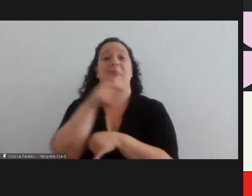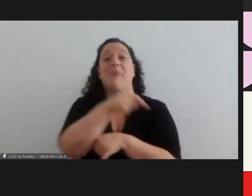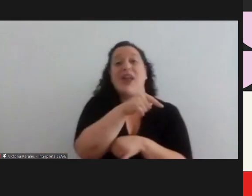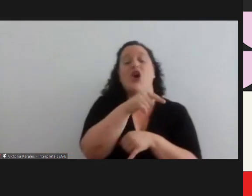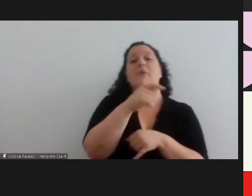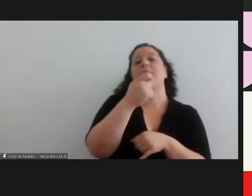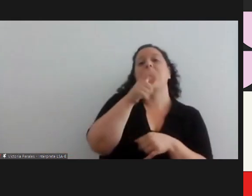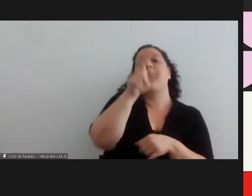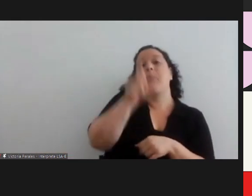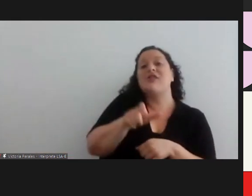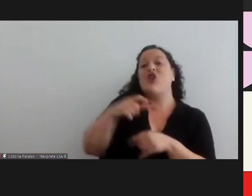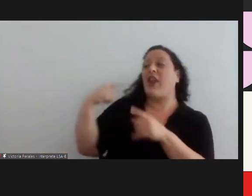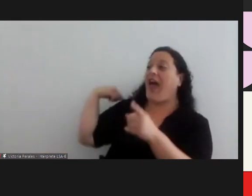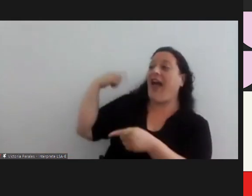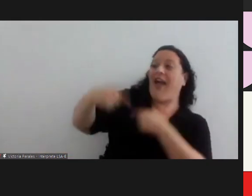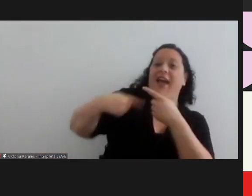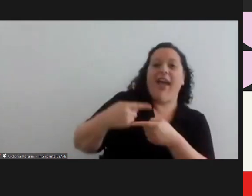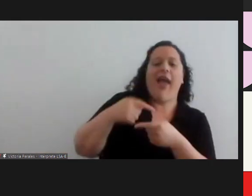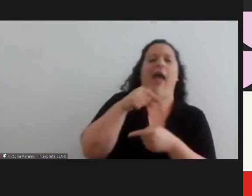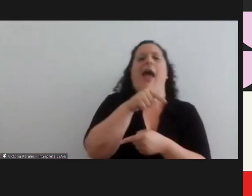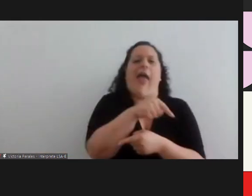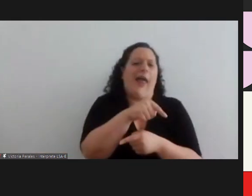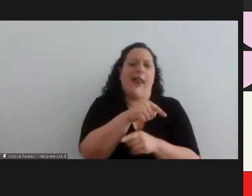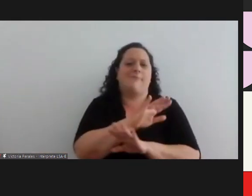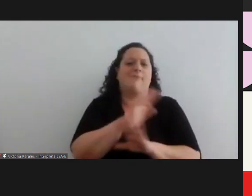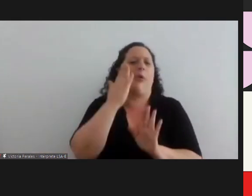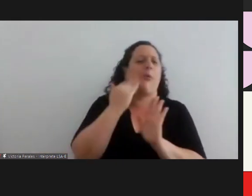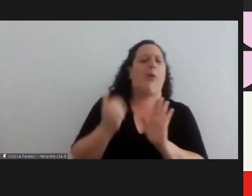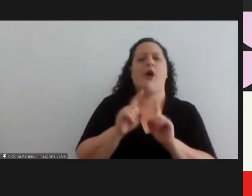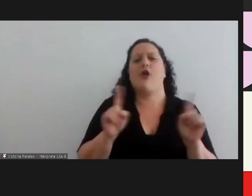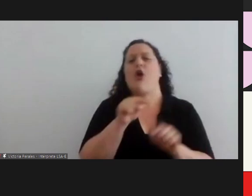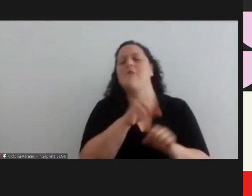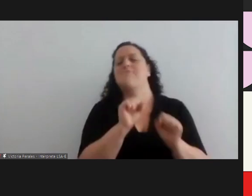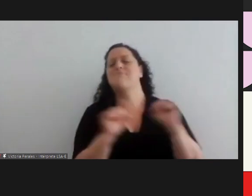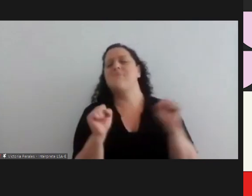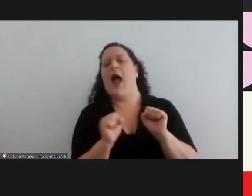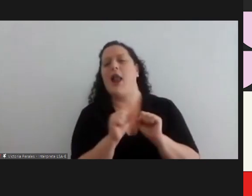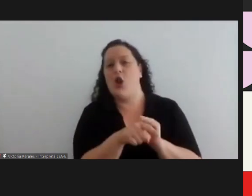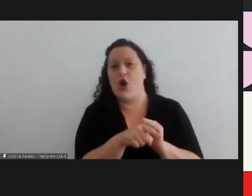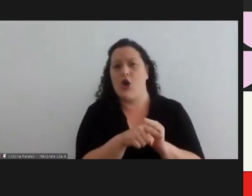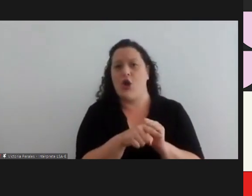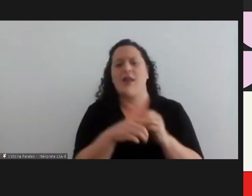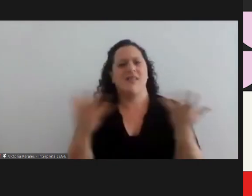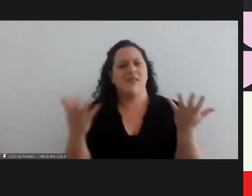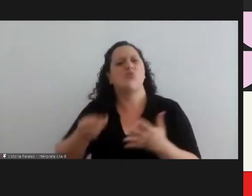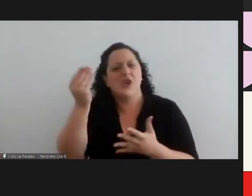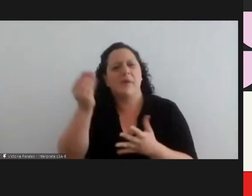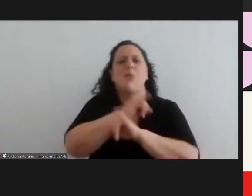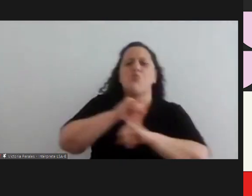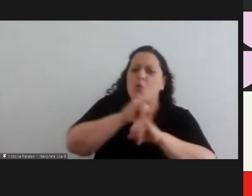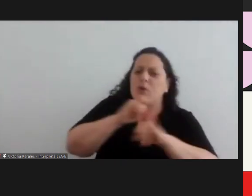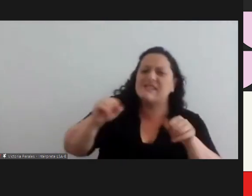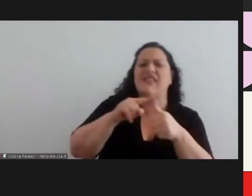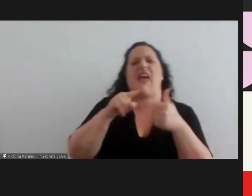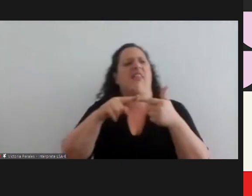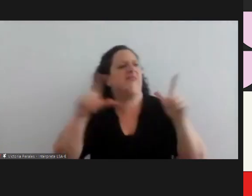but what will happen with the indigenous peoples they will have to be the villains in a film if that message is portrayed all the time in films